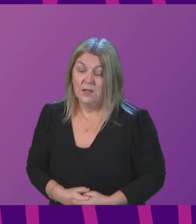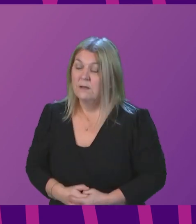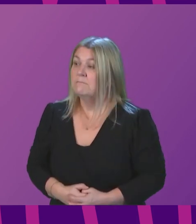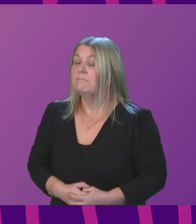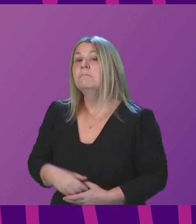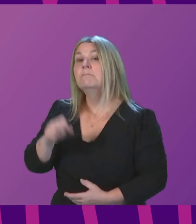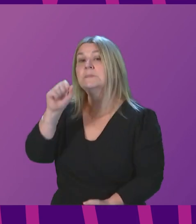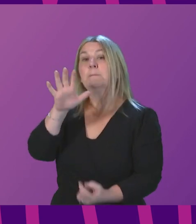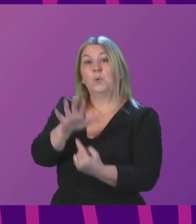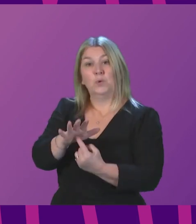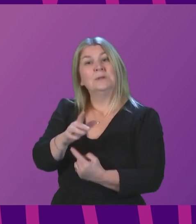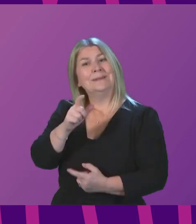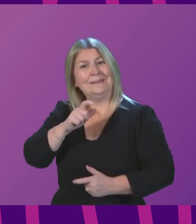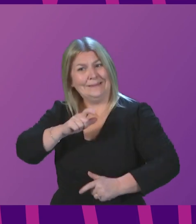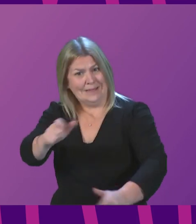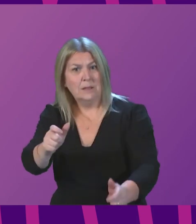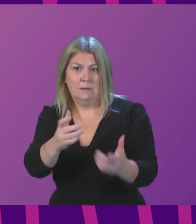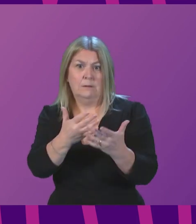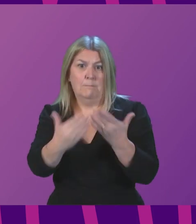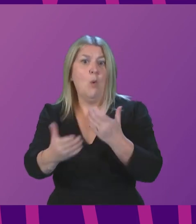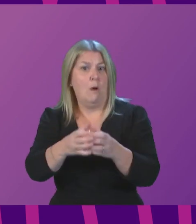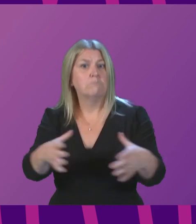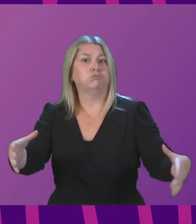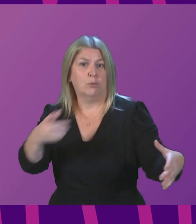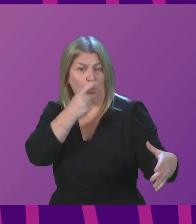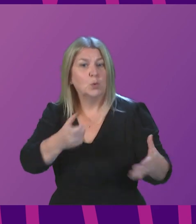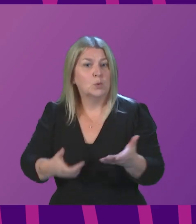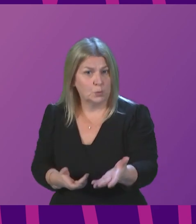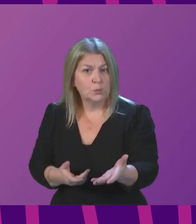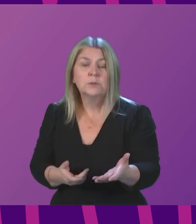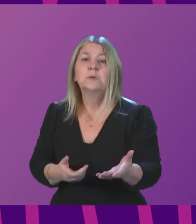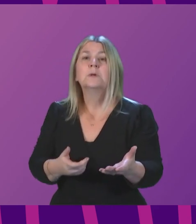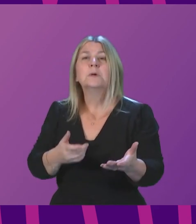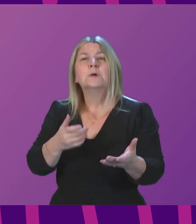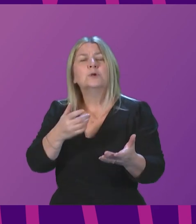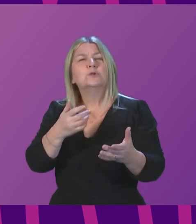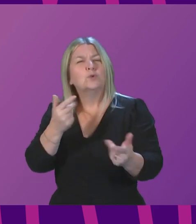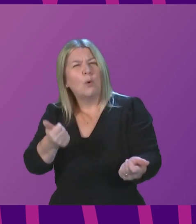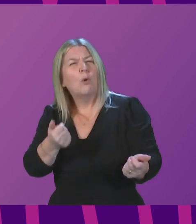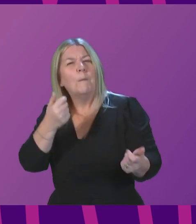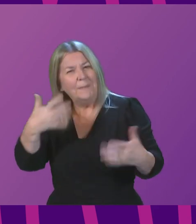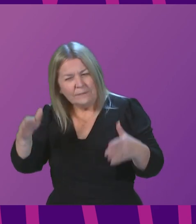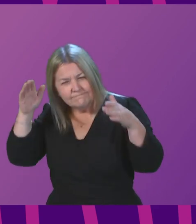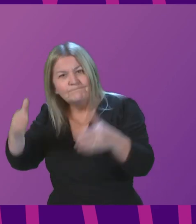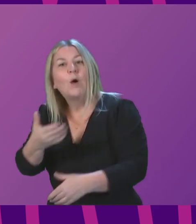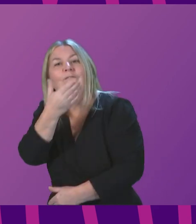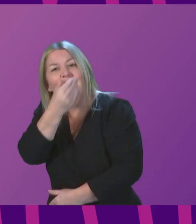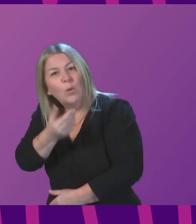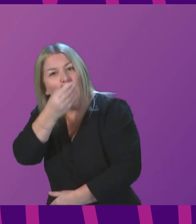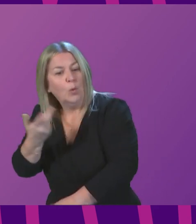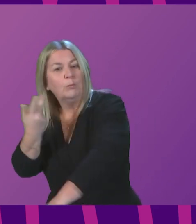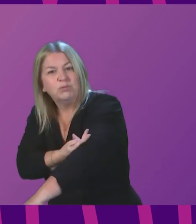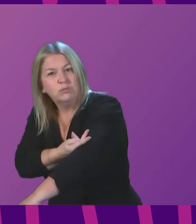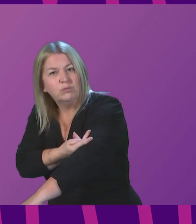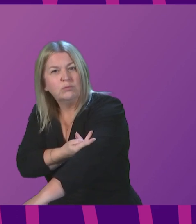now, and there is still capacity to be got from this is shifting focus from the remainder of the flu vaccination campaign into boosters.